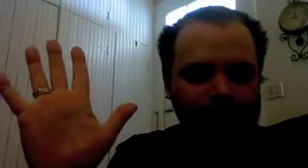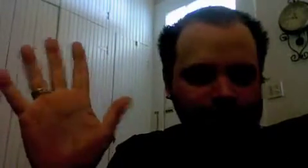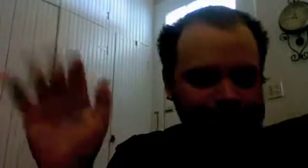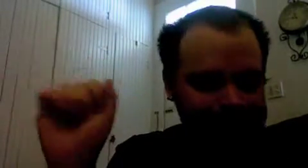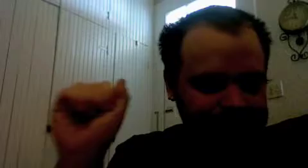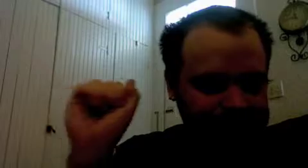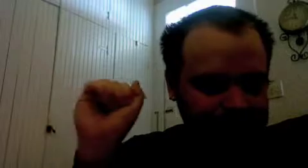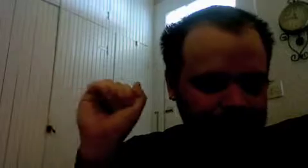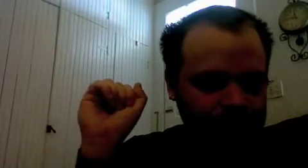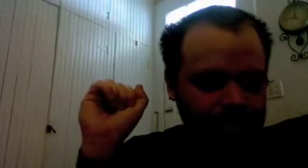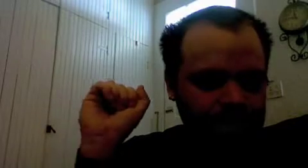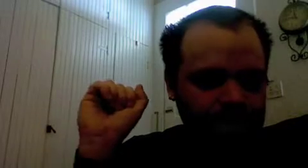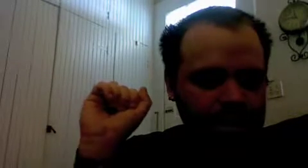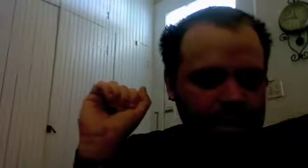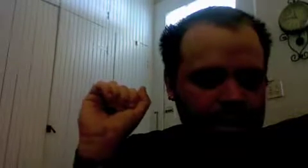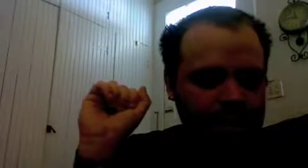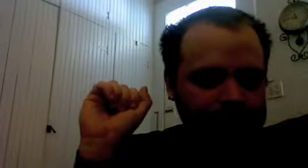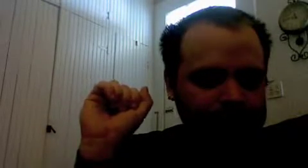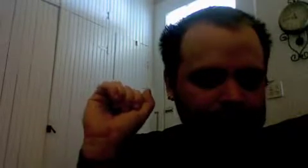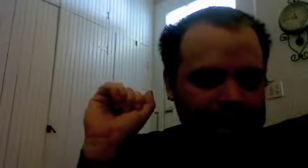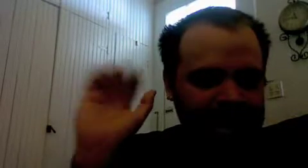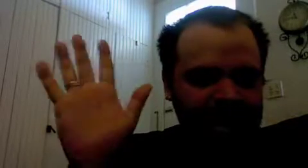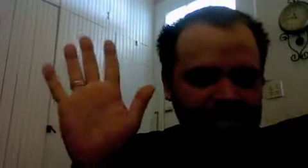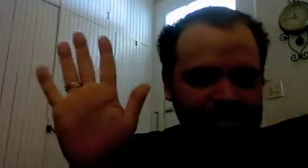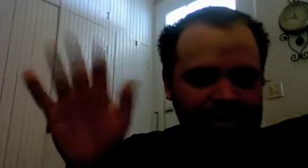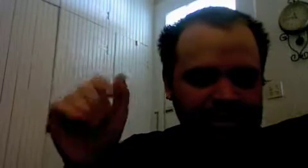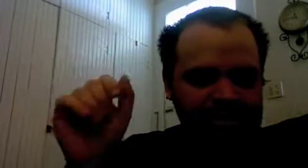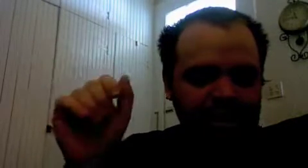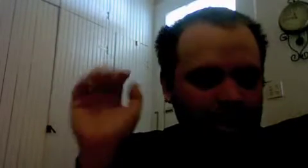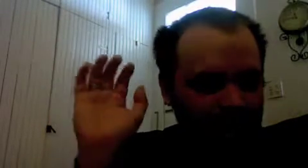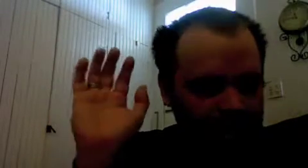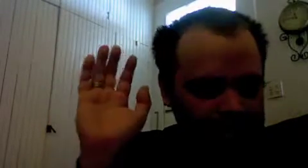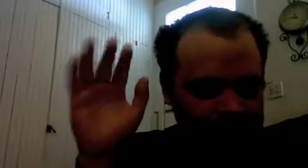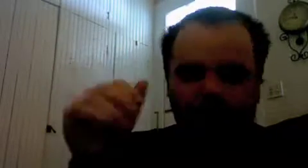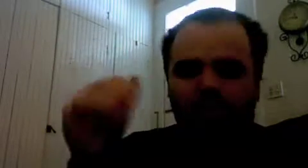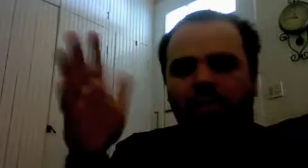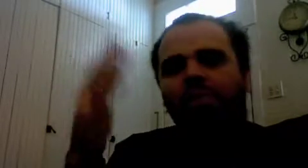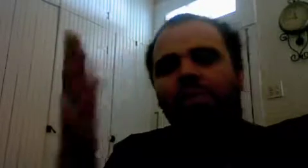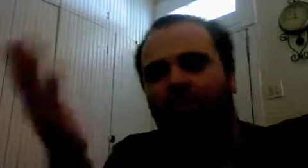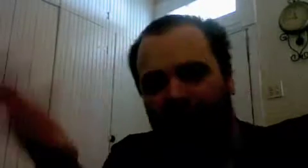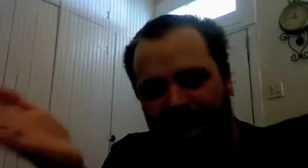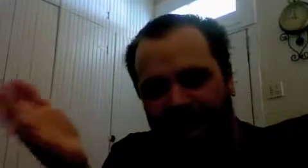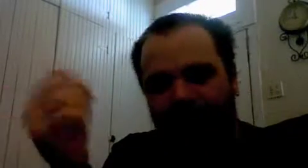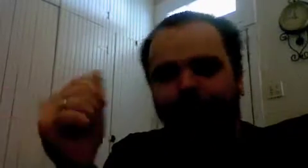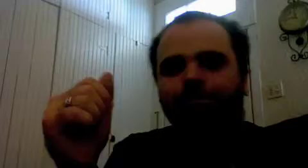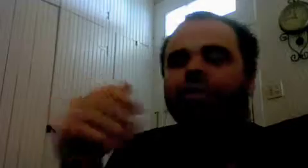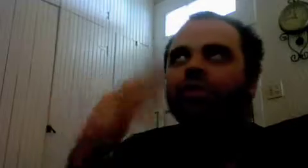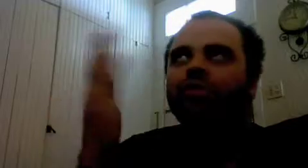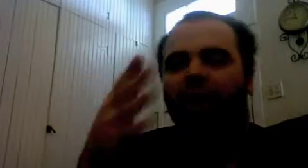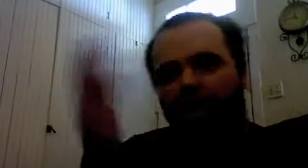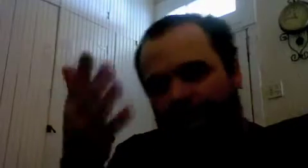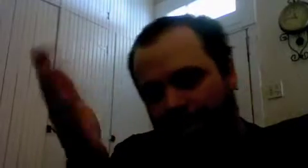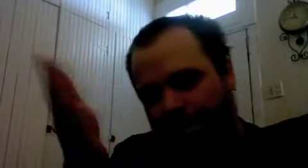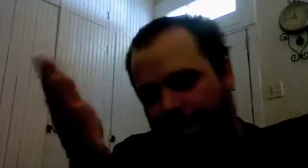and Hegel says okay you're talking about